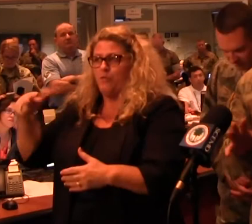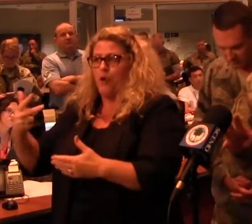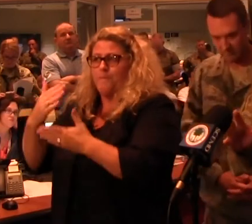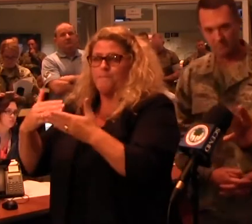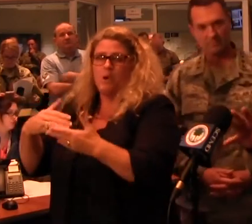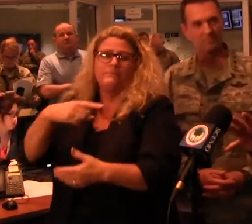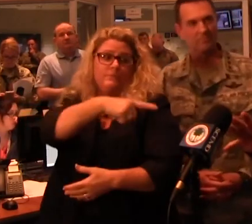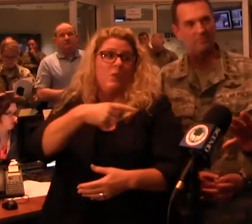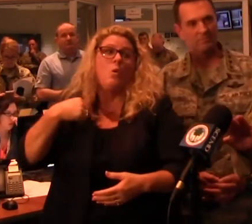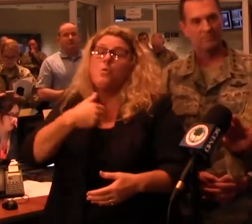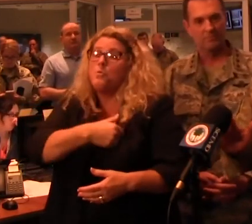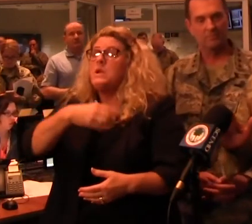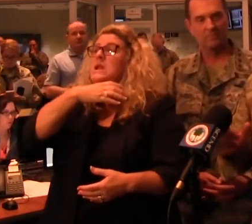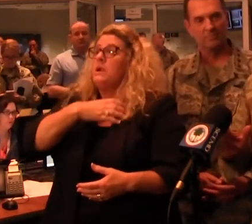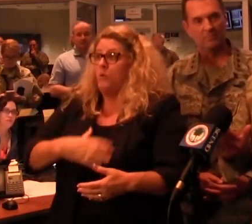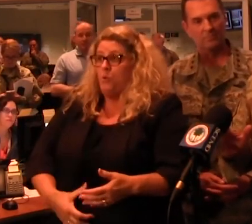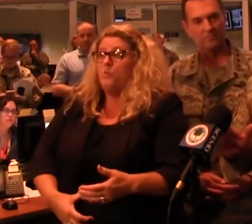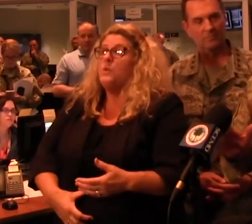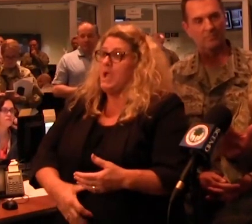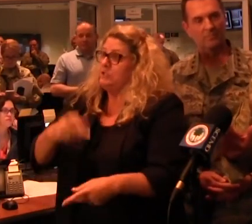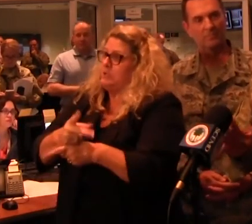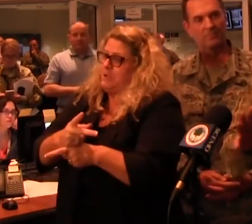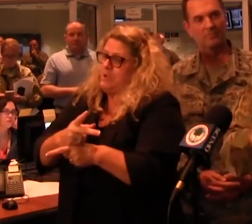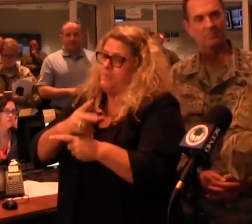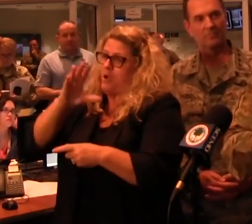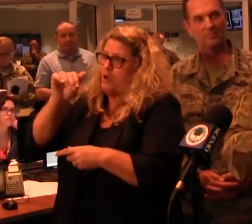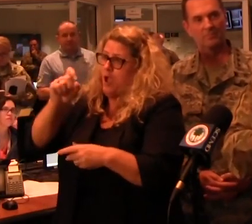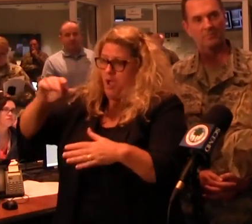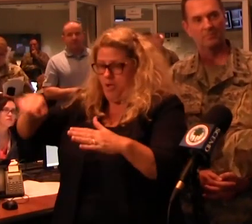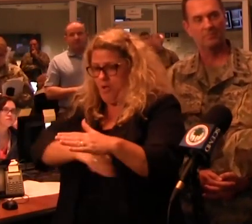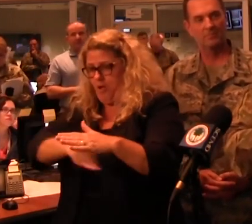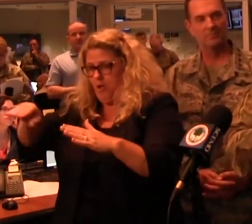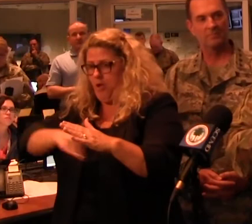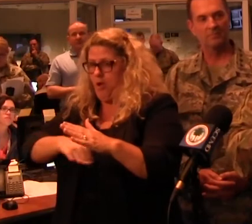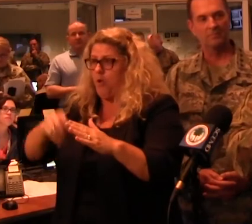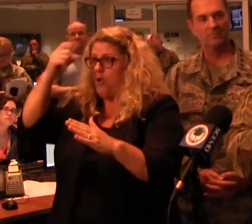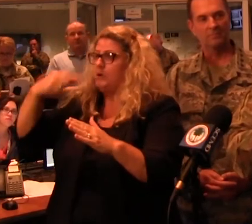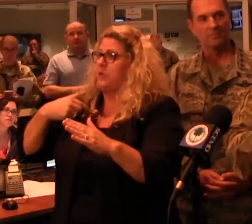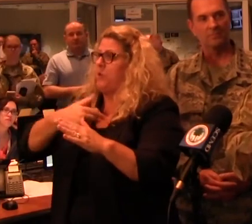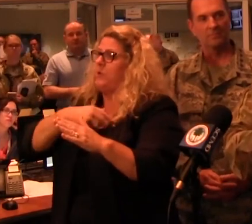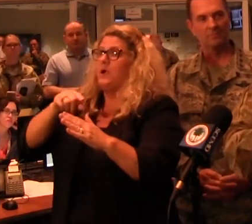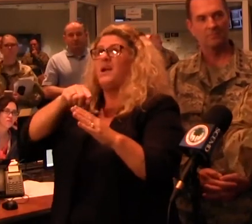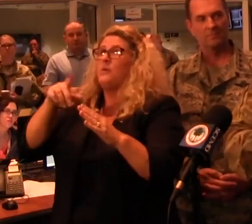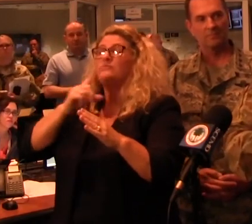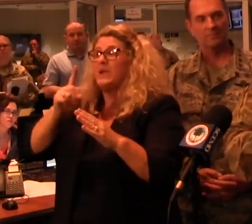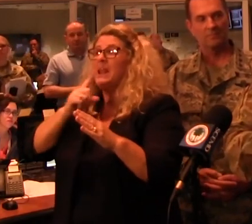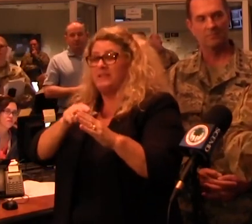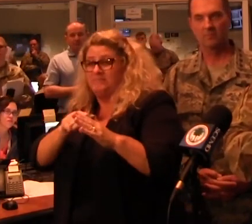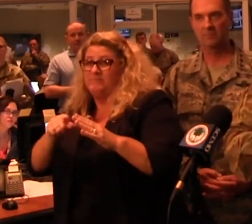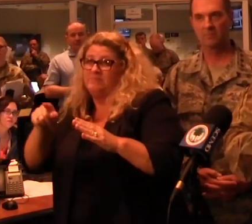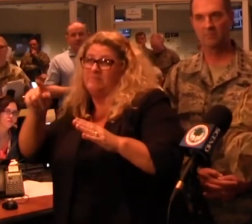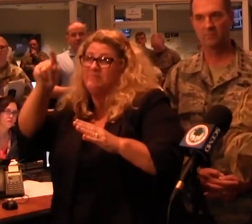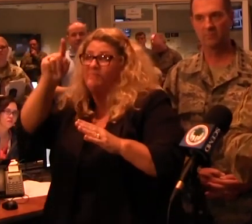We wish it had been contained on the coast. We're as far west as Chester. And we're out in